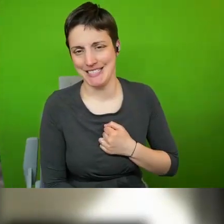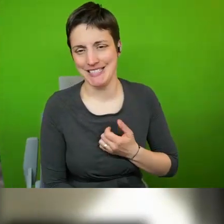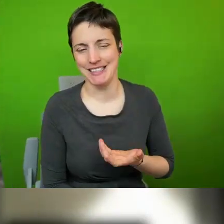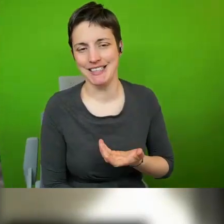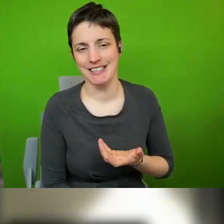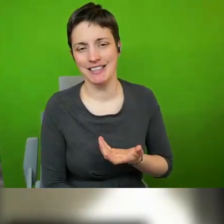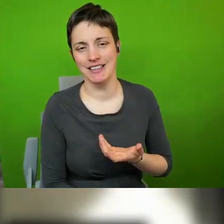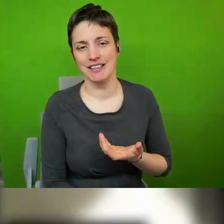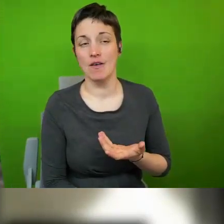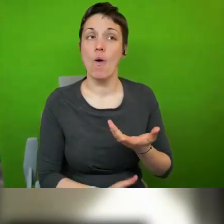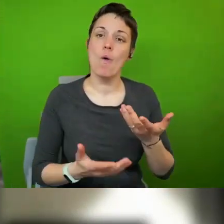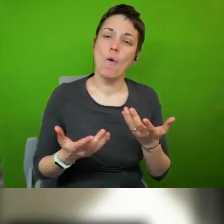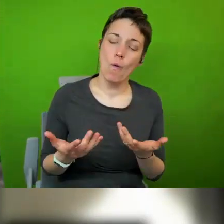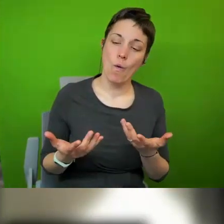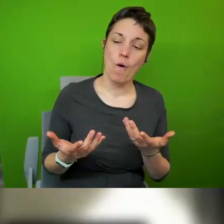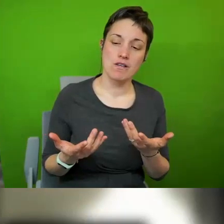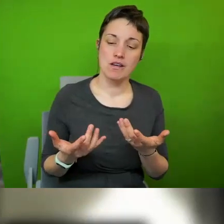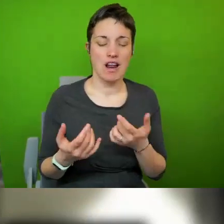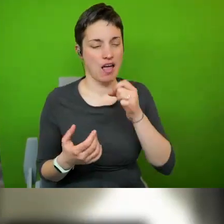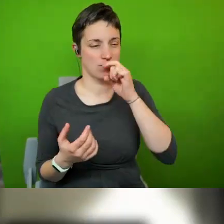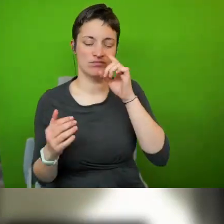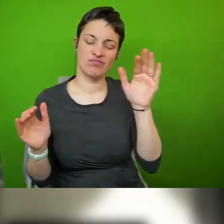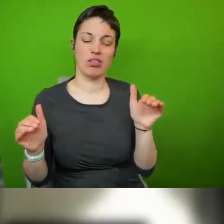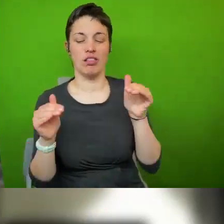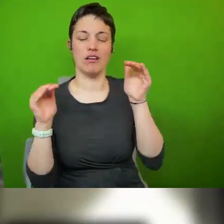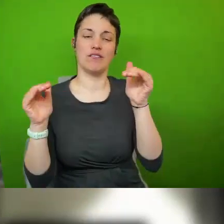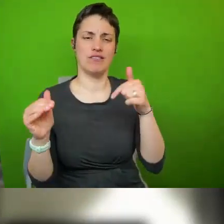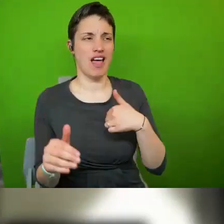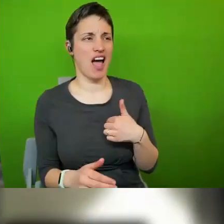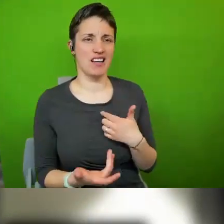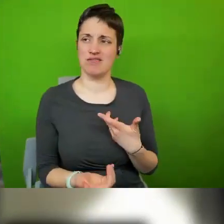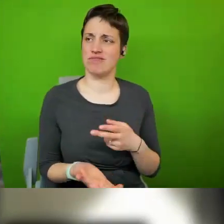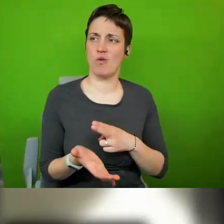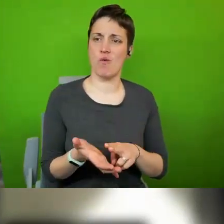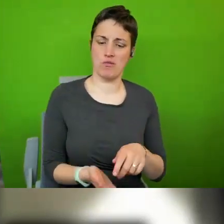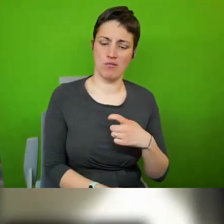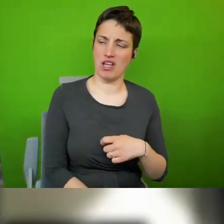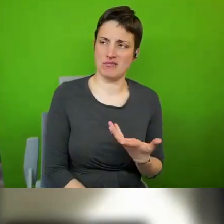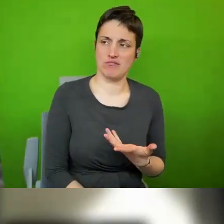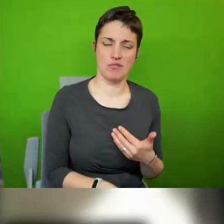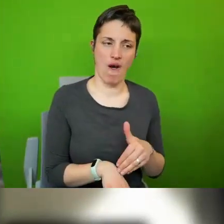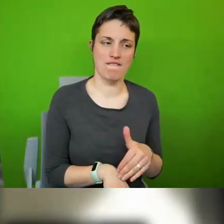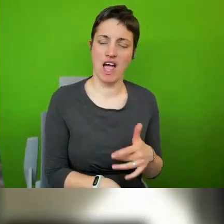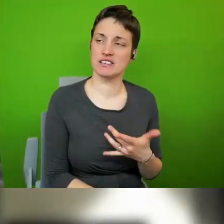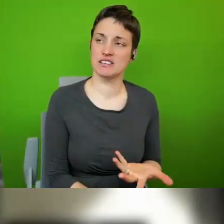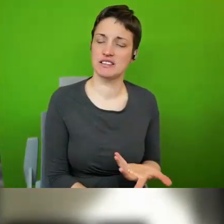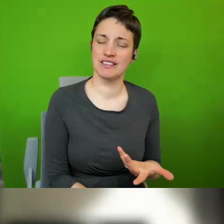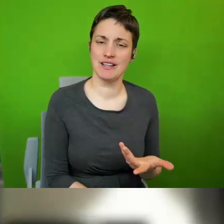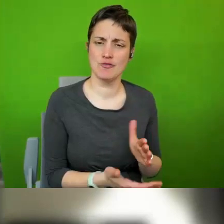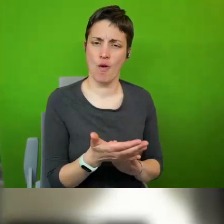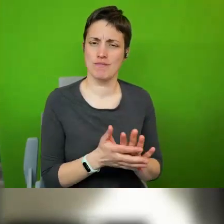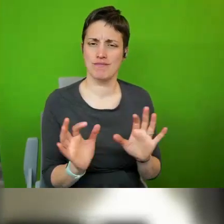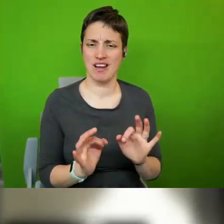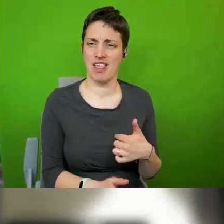they are so elitist that i as humble citizen will never be affected by them and they have no meaning for me